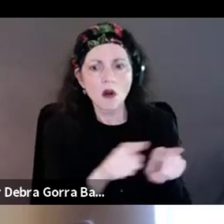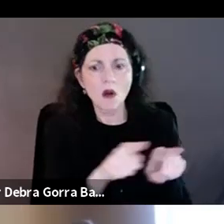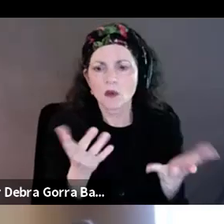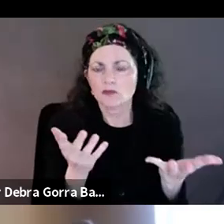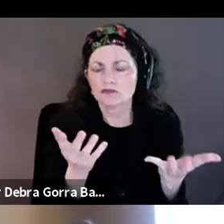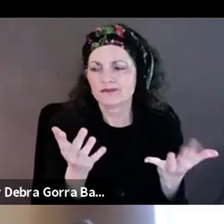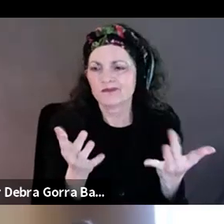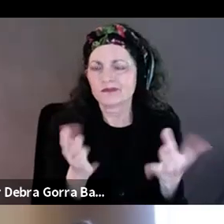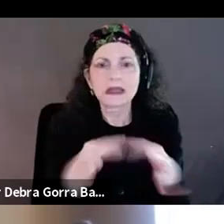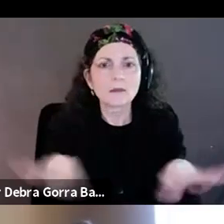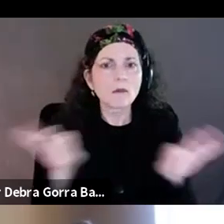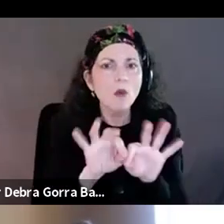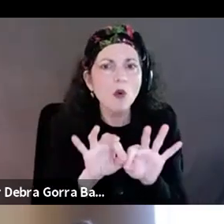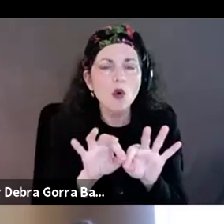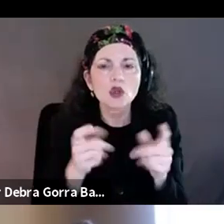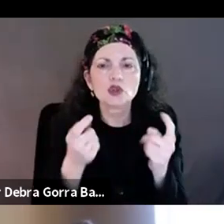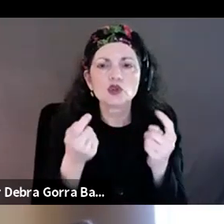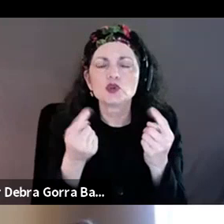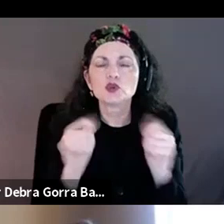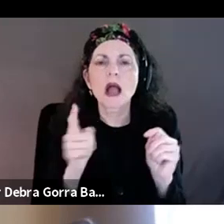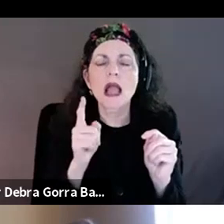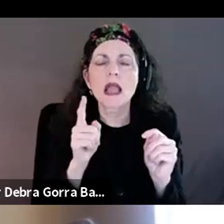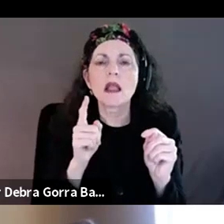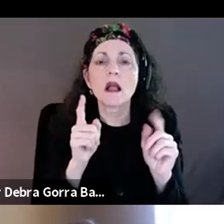to eliminate the stigma of disability.